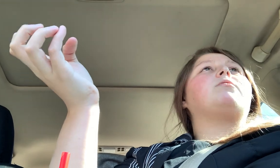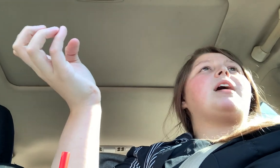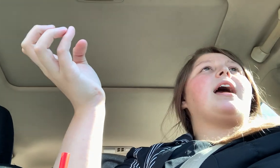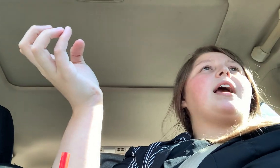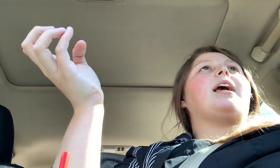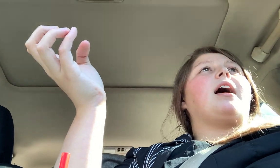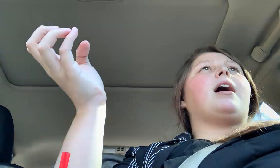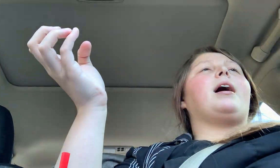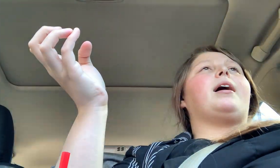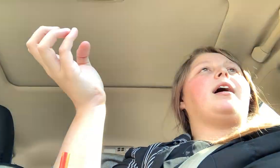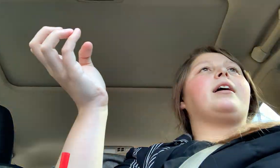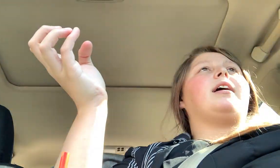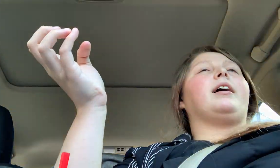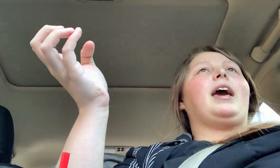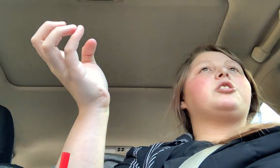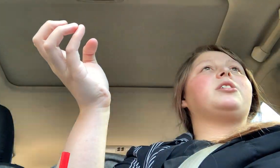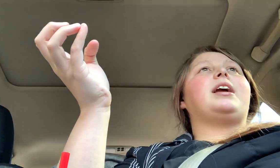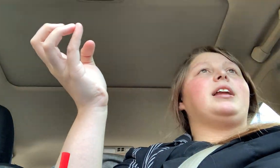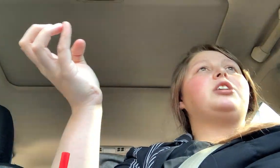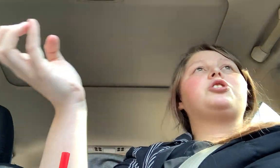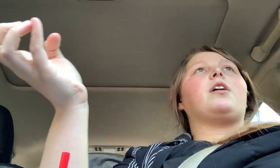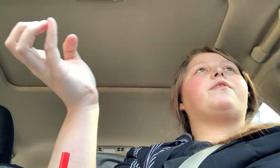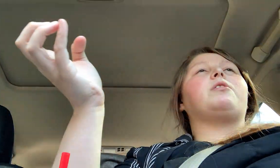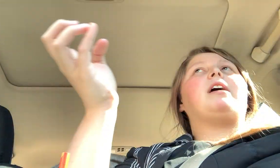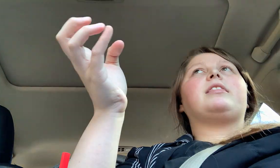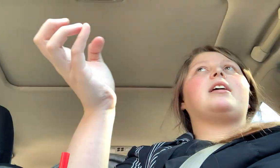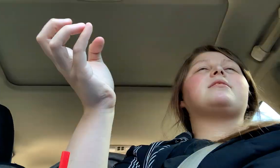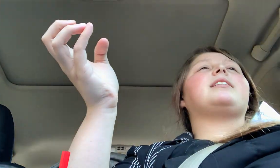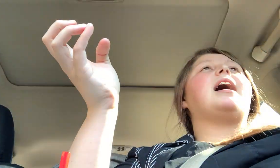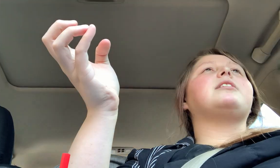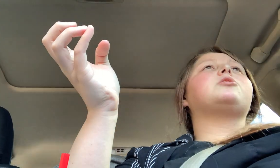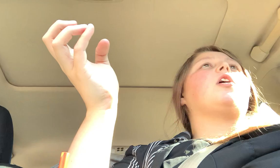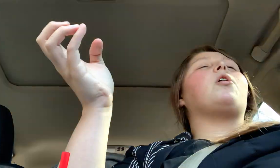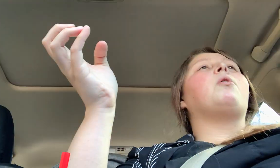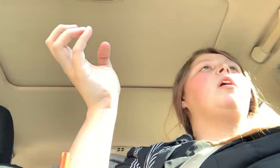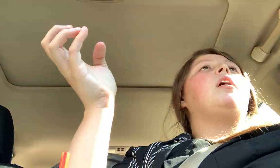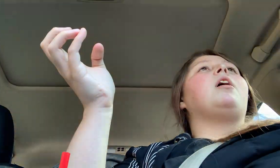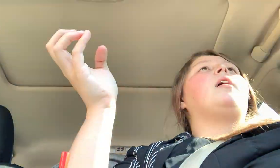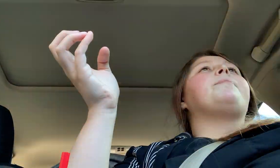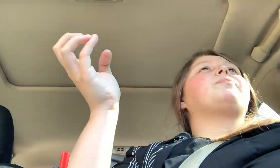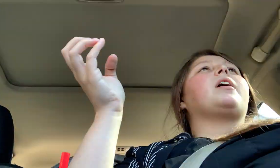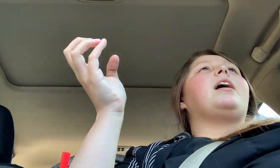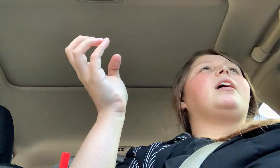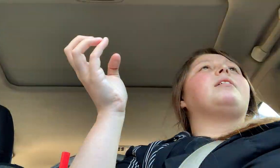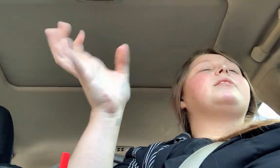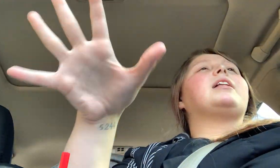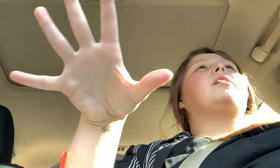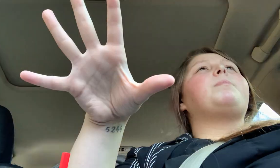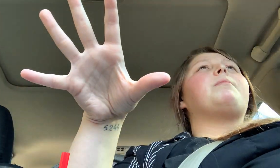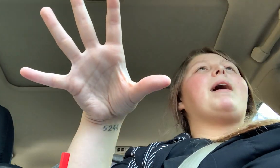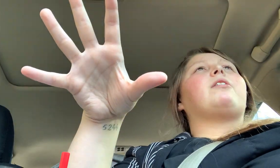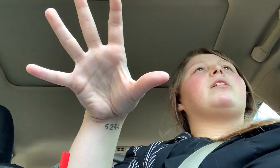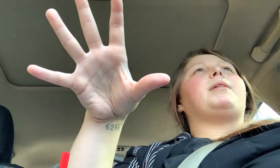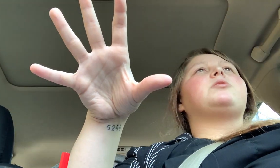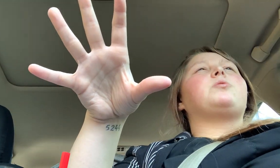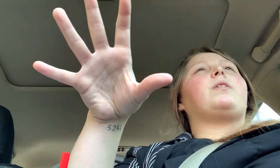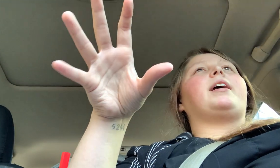day, uh, occasionally eating junk food and things like that. So a little bit of background on my story.